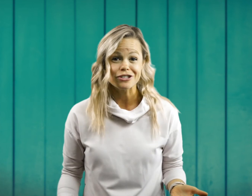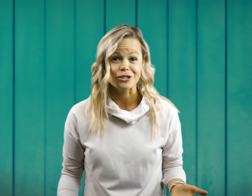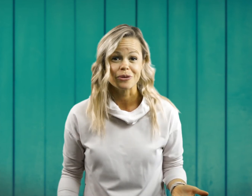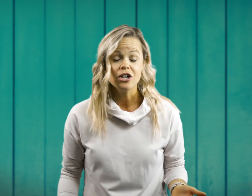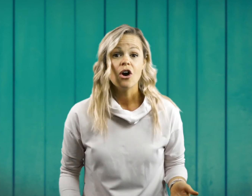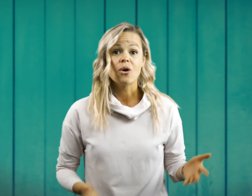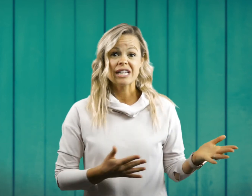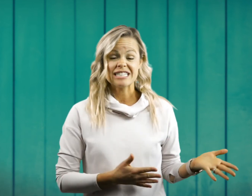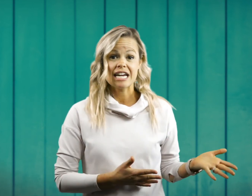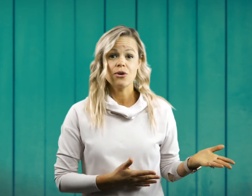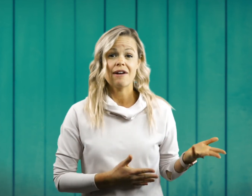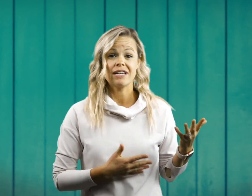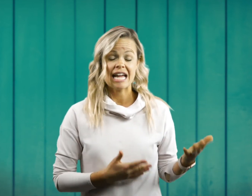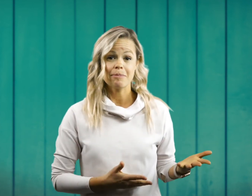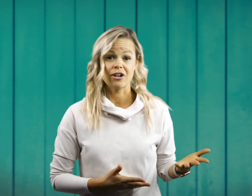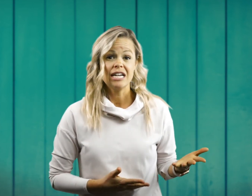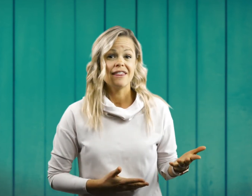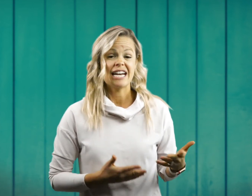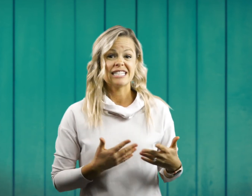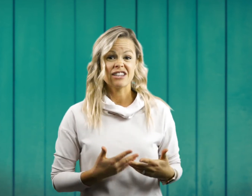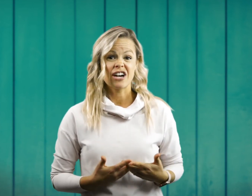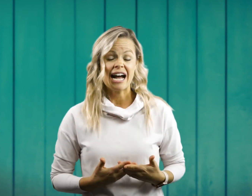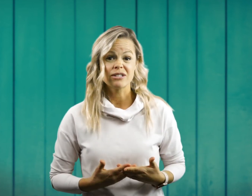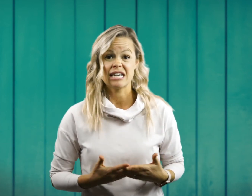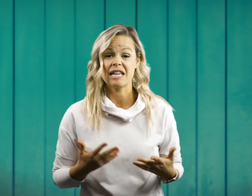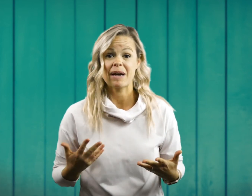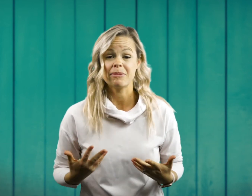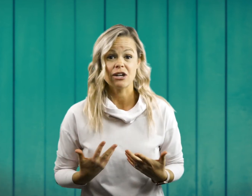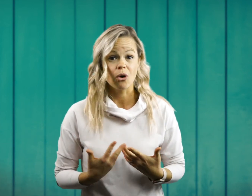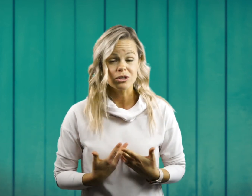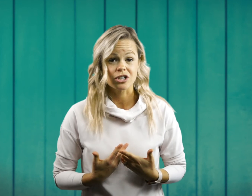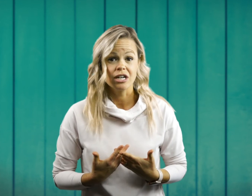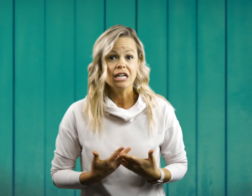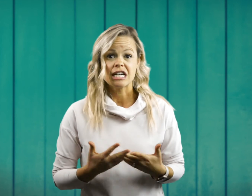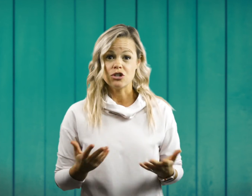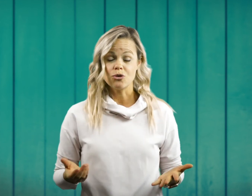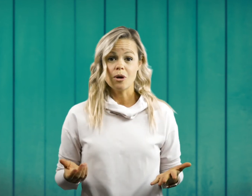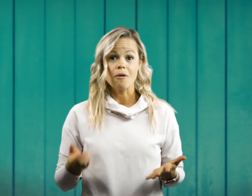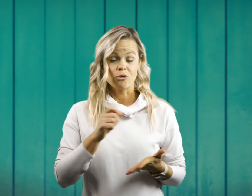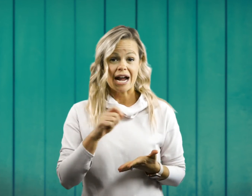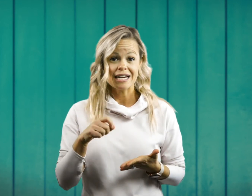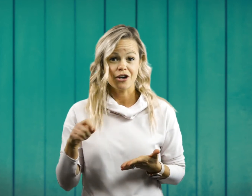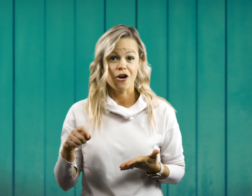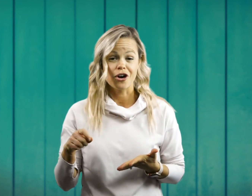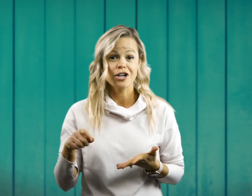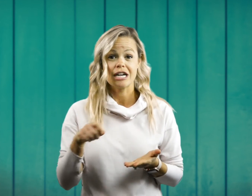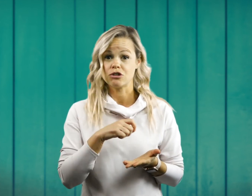you. Or let's say you have a neighbor that is in their house and they might be older. Can you write a card and